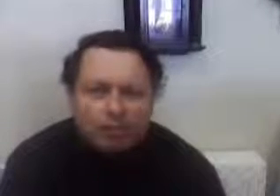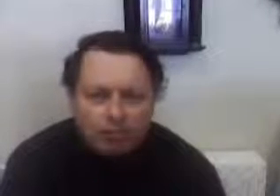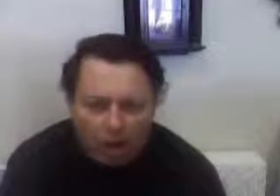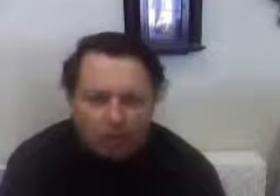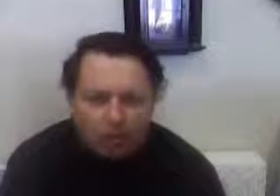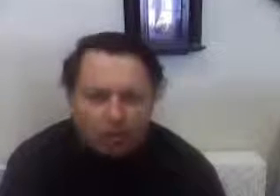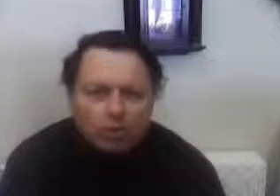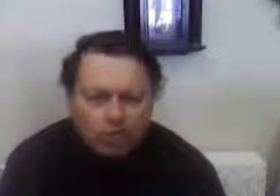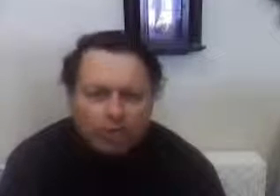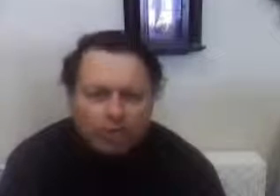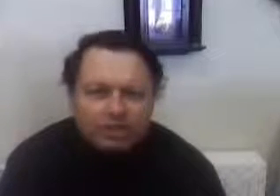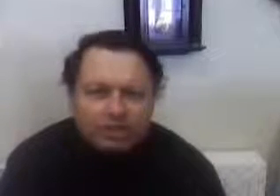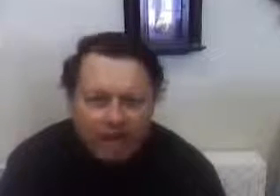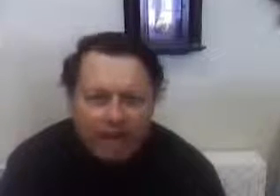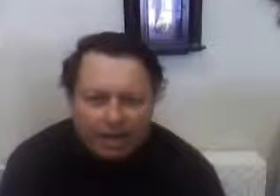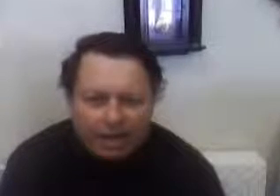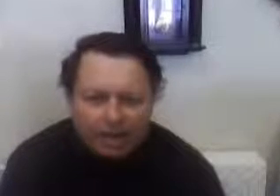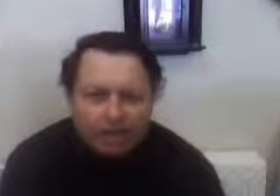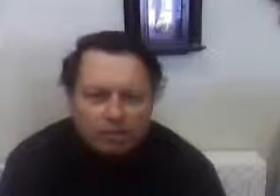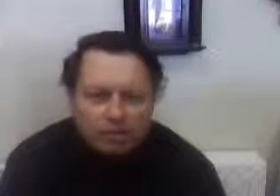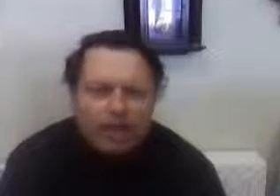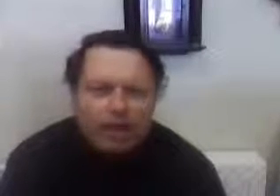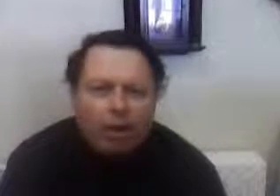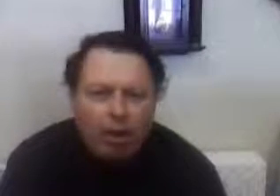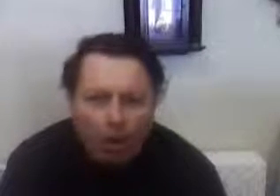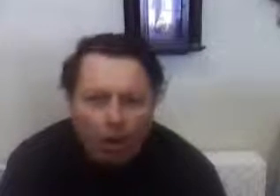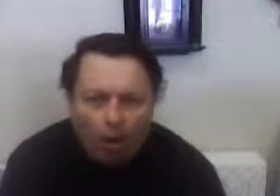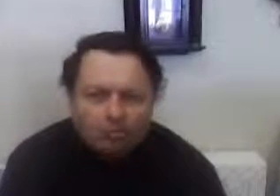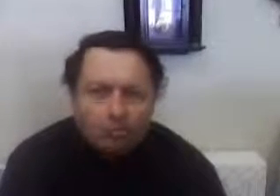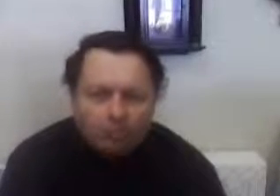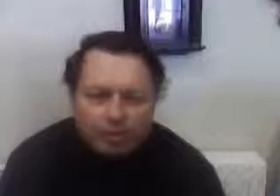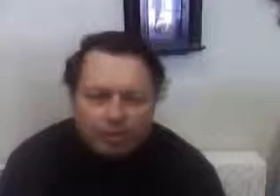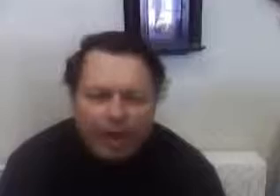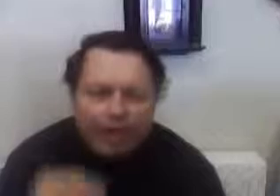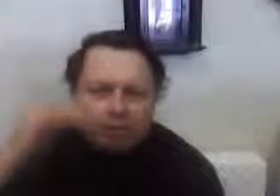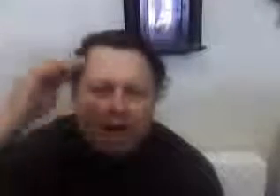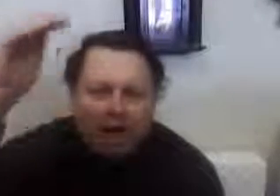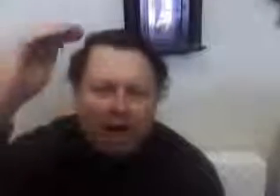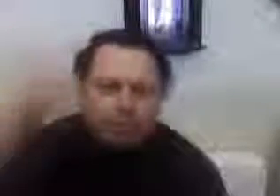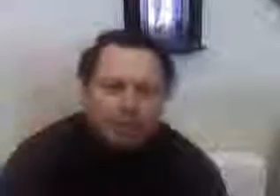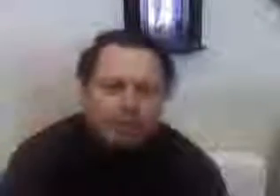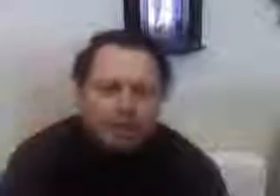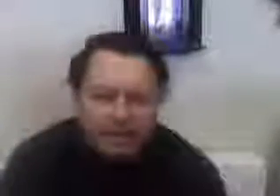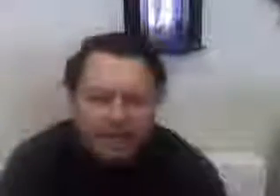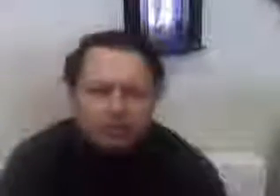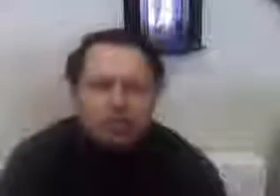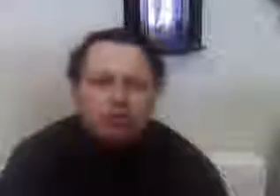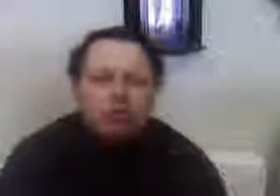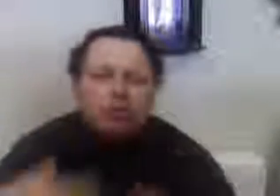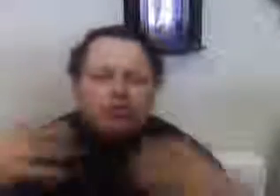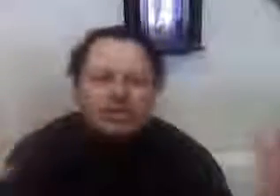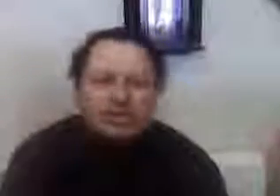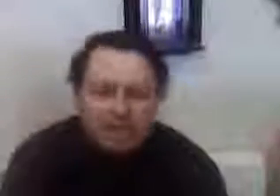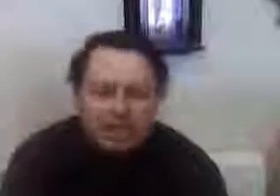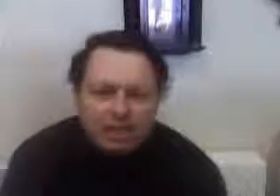growth within a society so that all from the bottom up get to receive